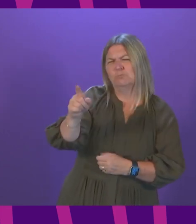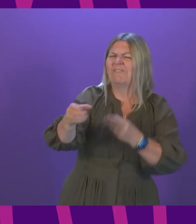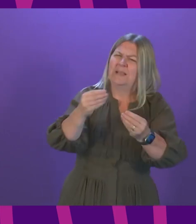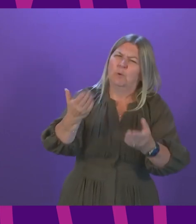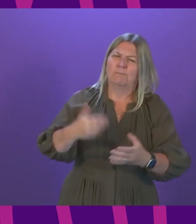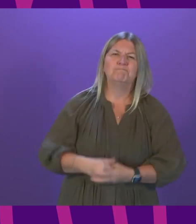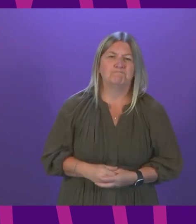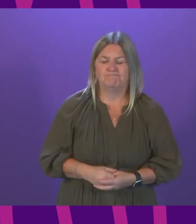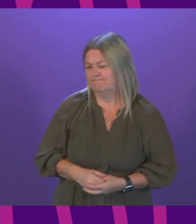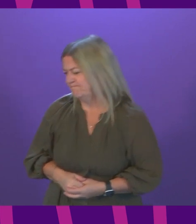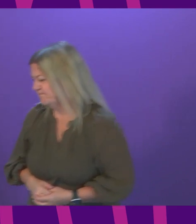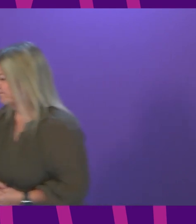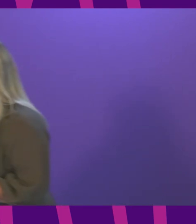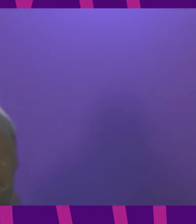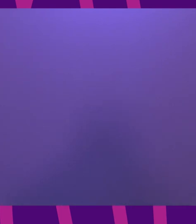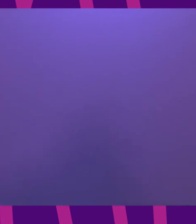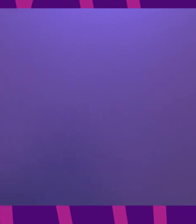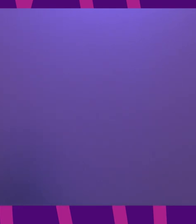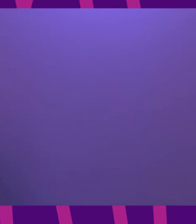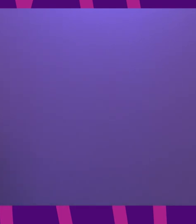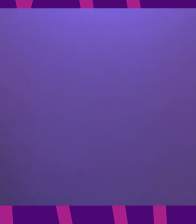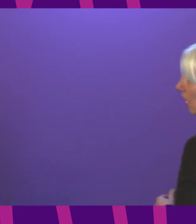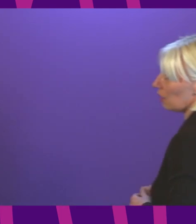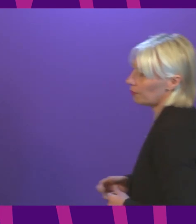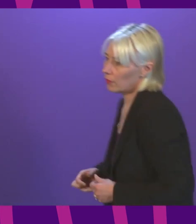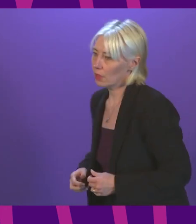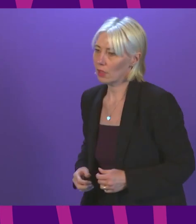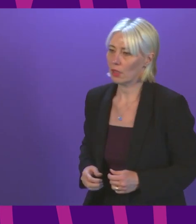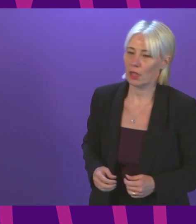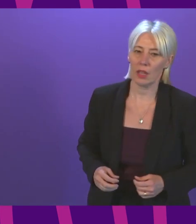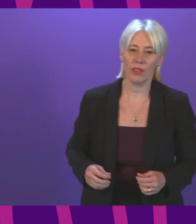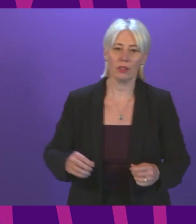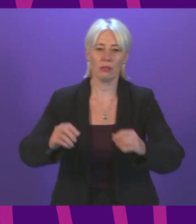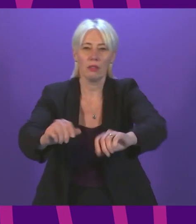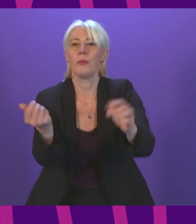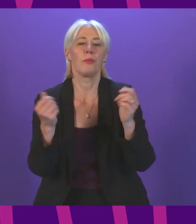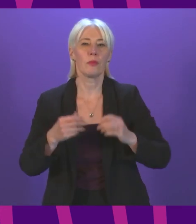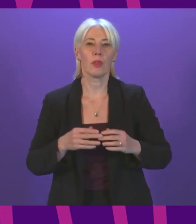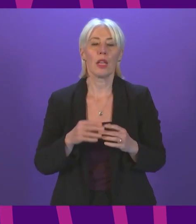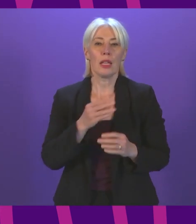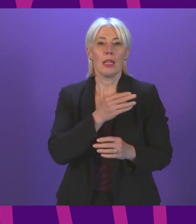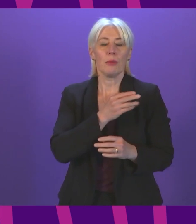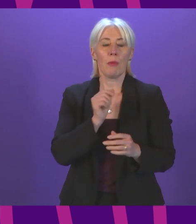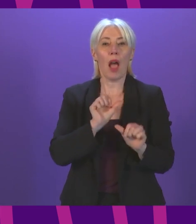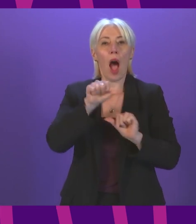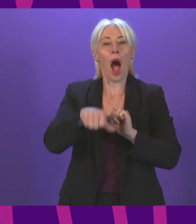be offered. Daniel Johnson to be followed by Rona Mackay. Thank you. Defining a nightclub as somewhere serving alcohol after midnight with music